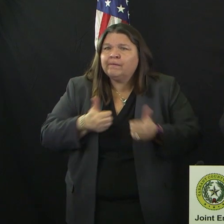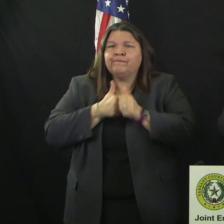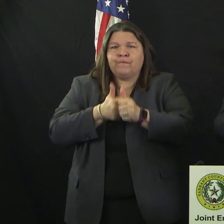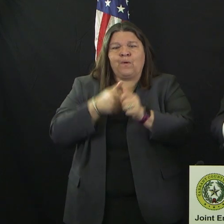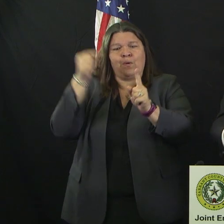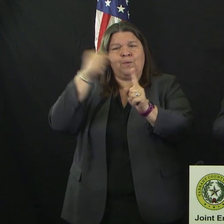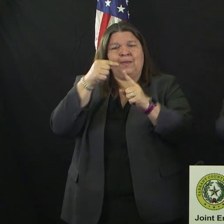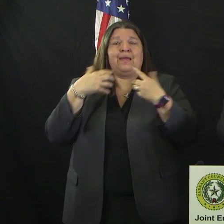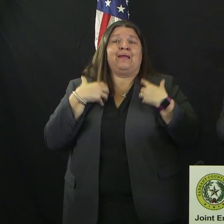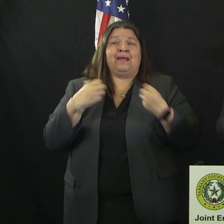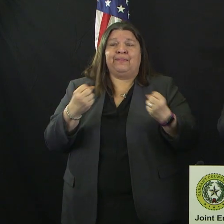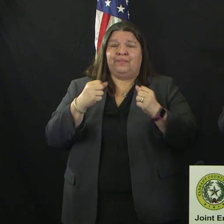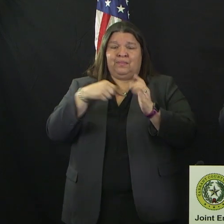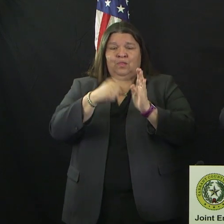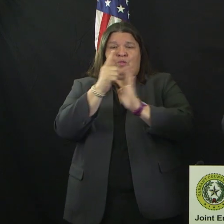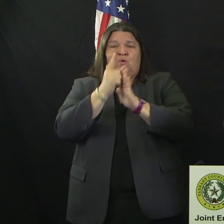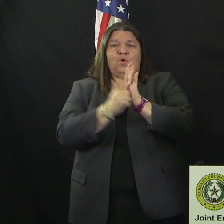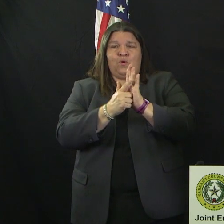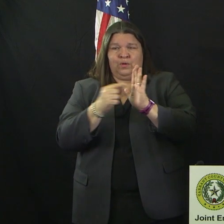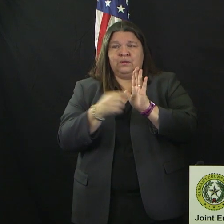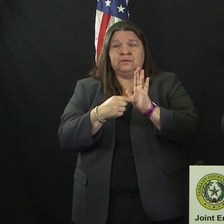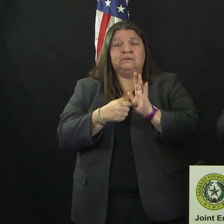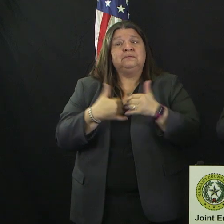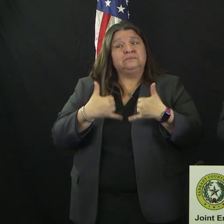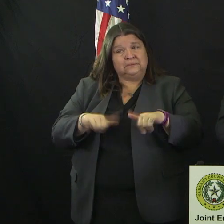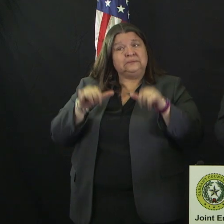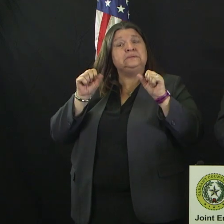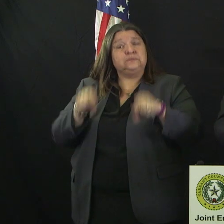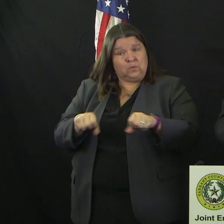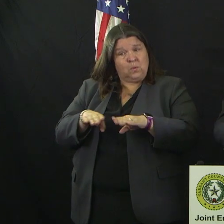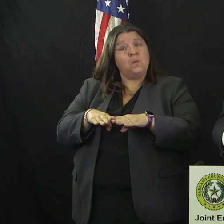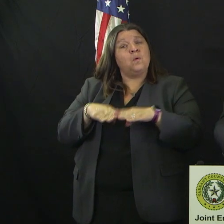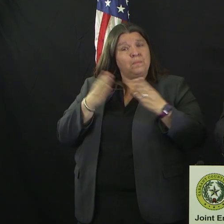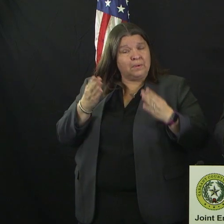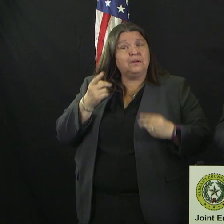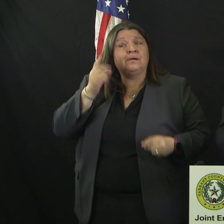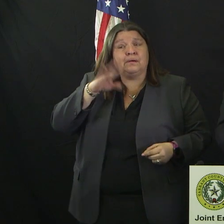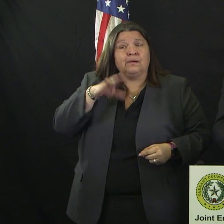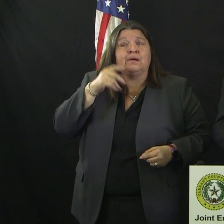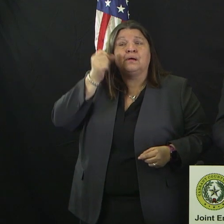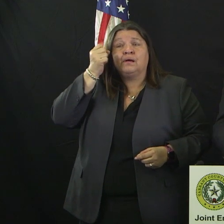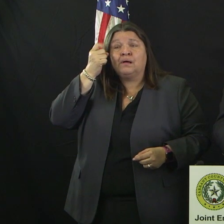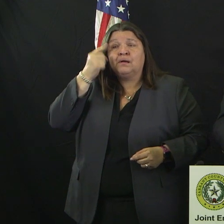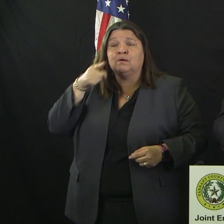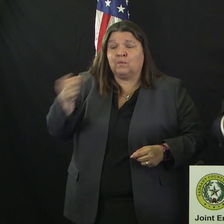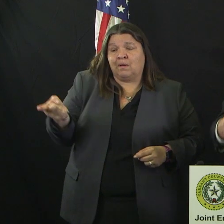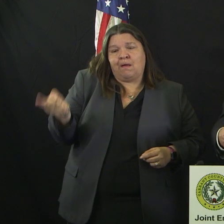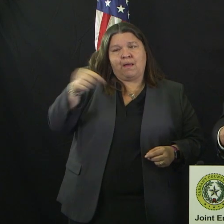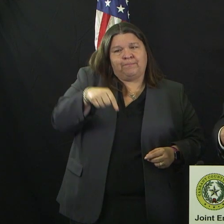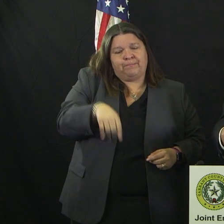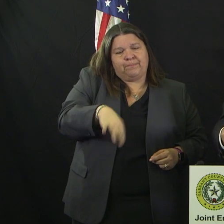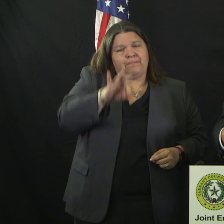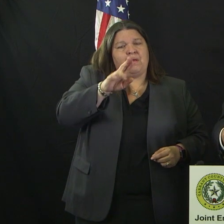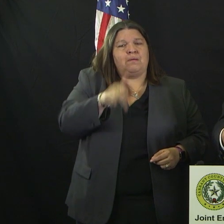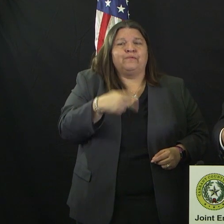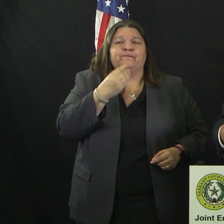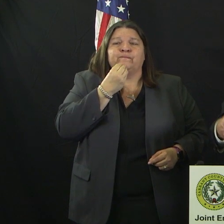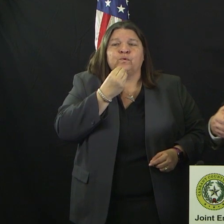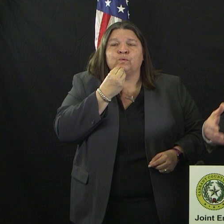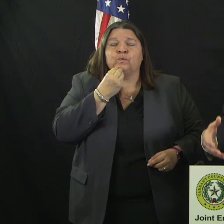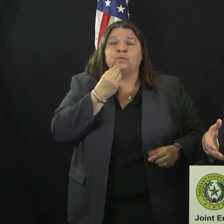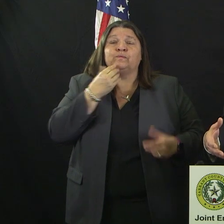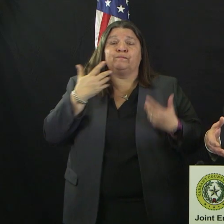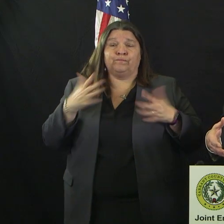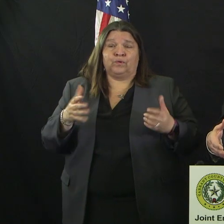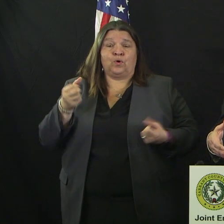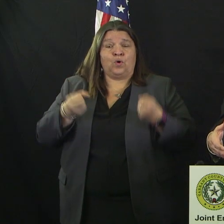delivery, as a takeout, as a curbside delivery, and those type of things. And then we're seeing the restaurants that have